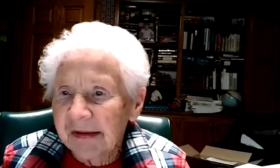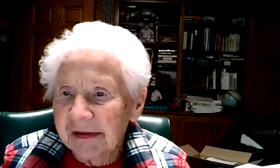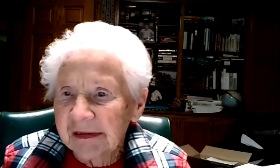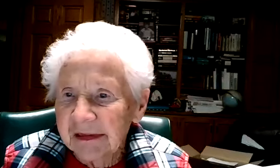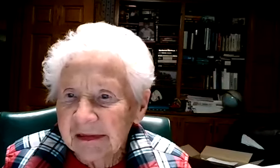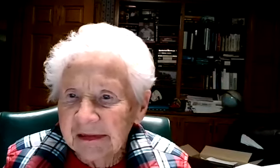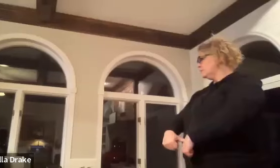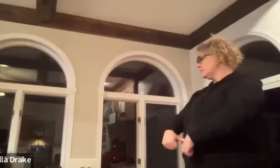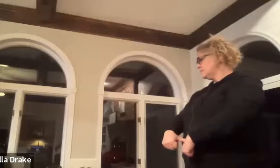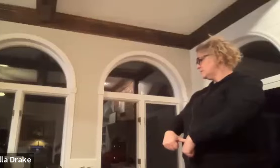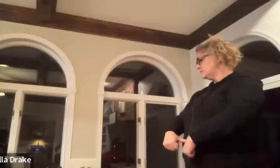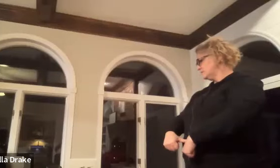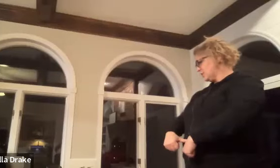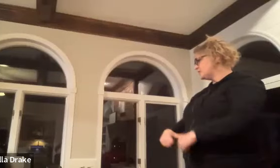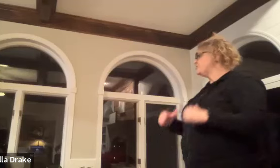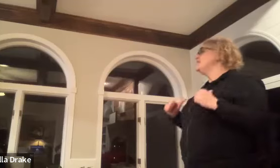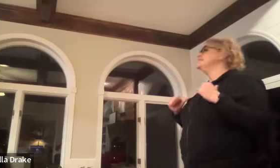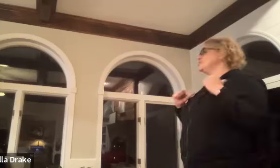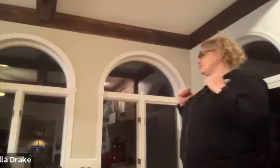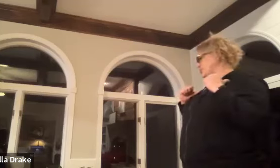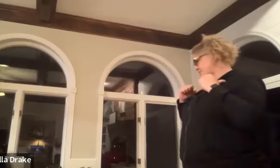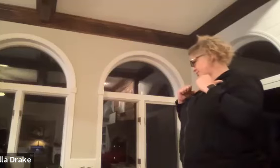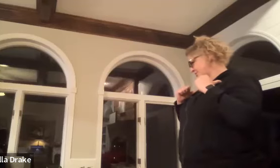it's it's it's the gesture